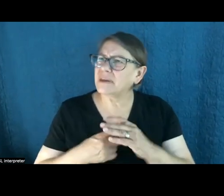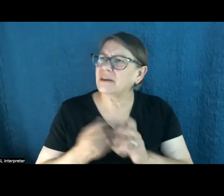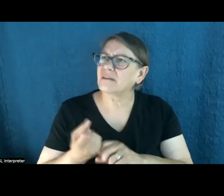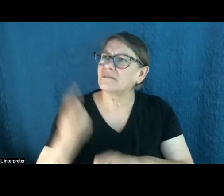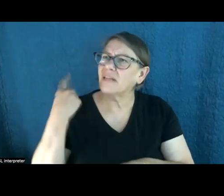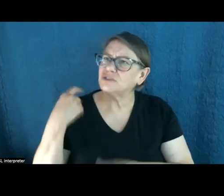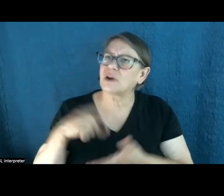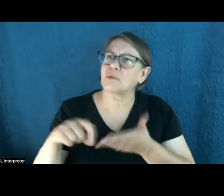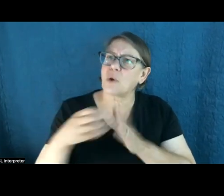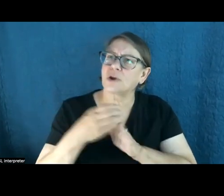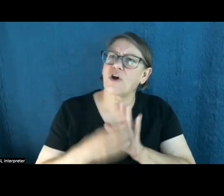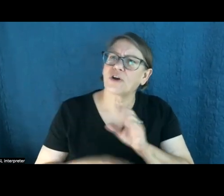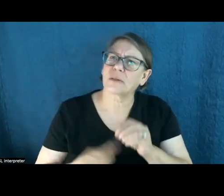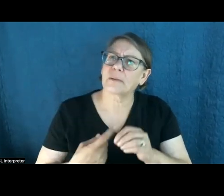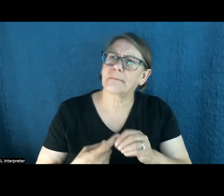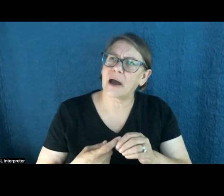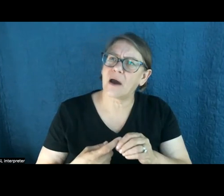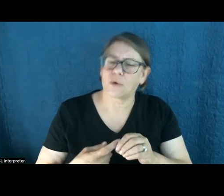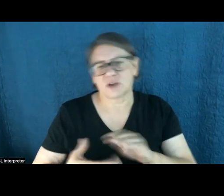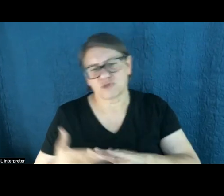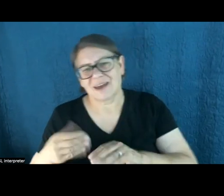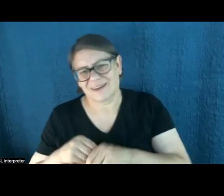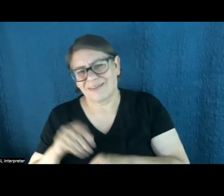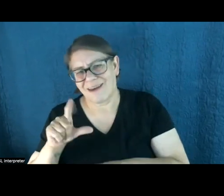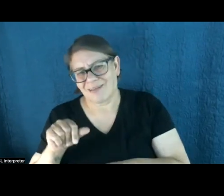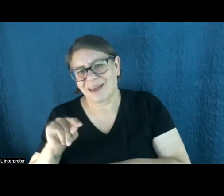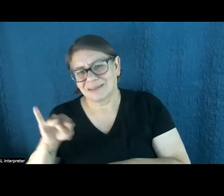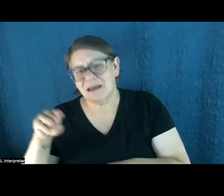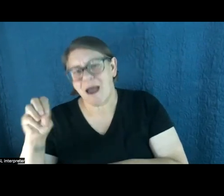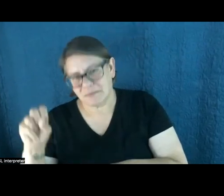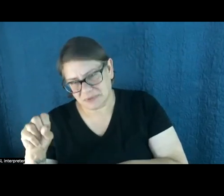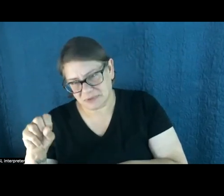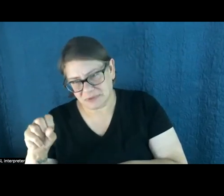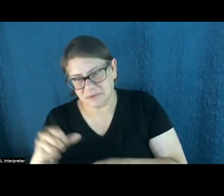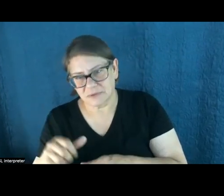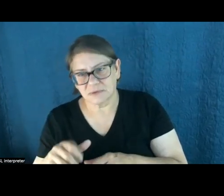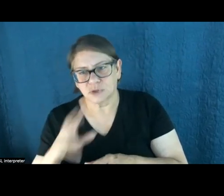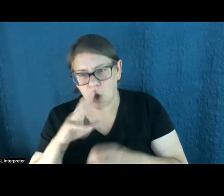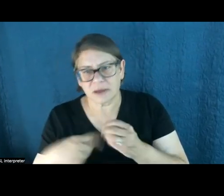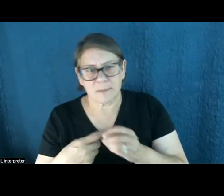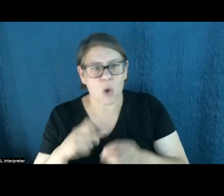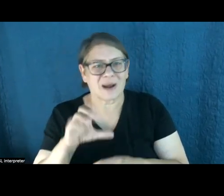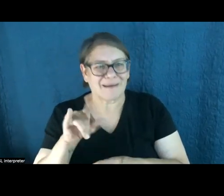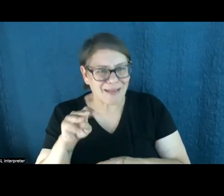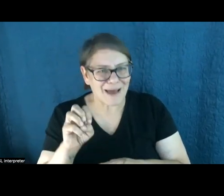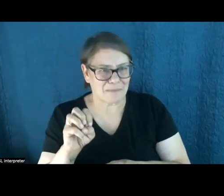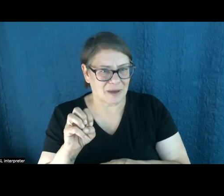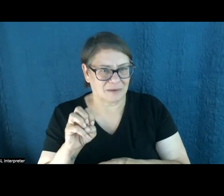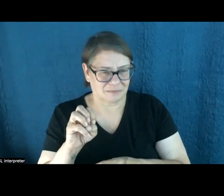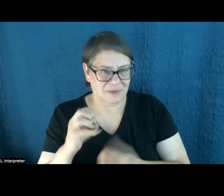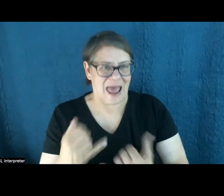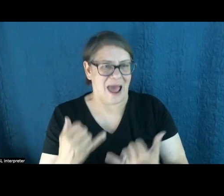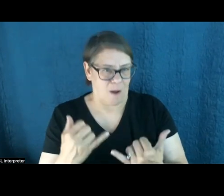sort of making this argument that ran in the LA Times and Columbia Journalism Review and covering climate now is really good organization that helps